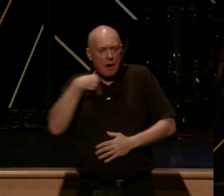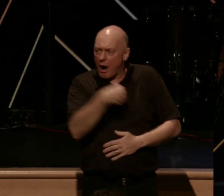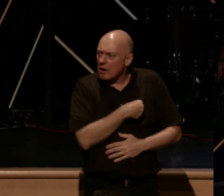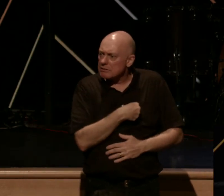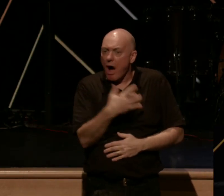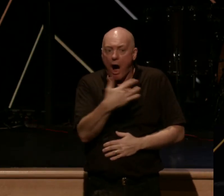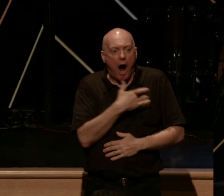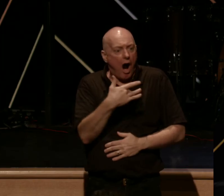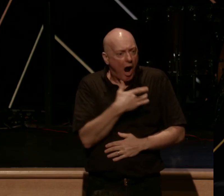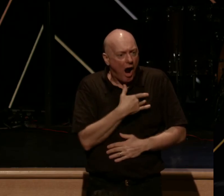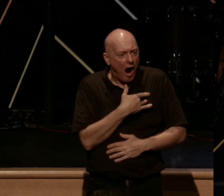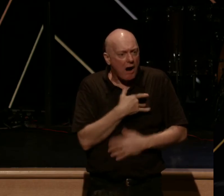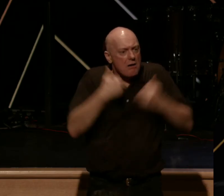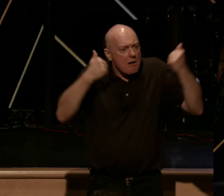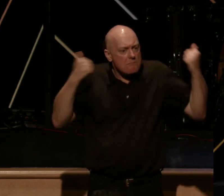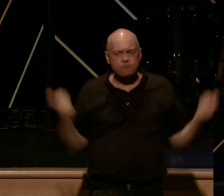super abundantly full.